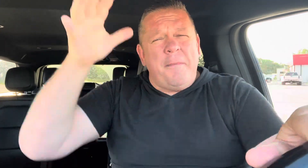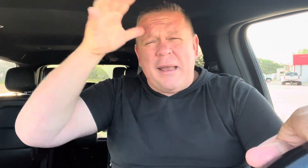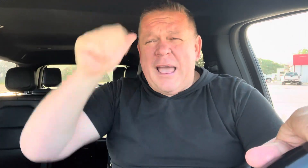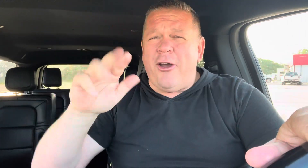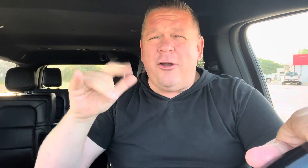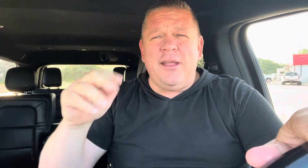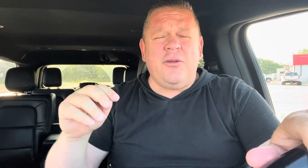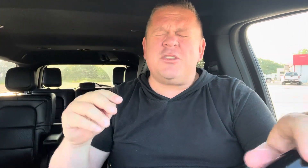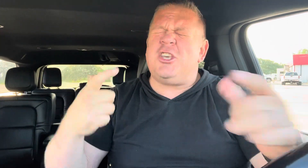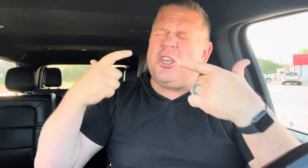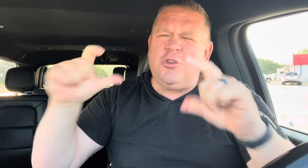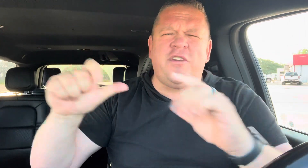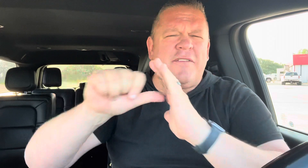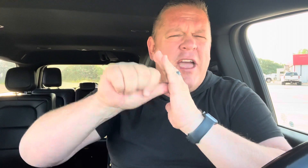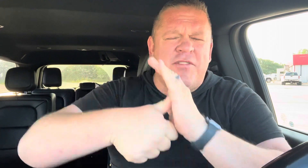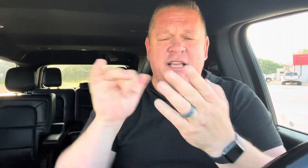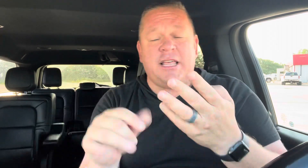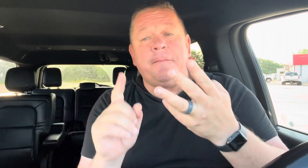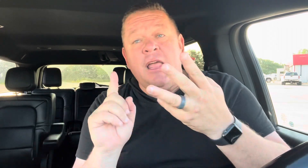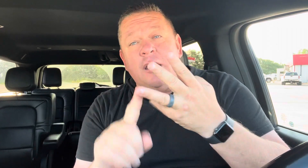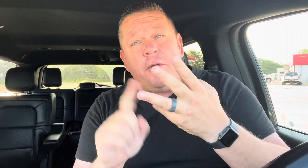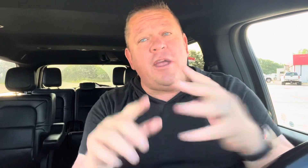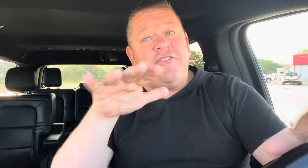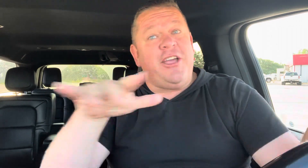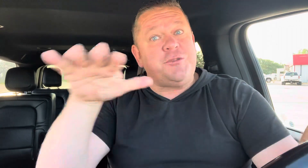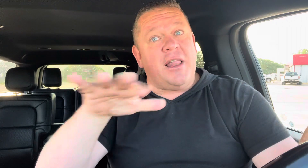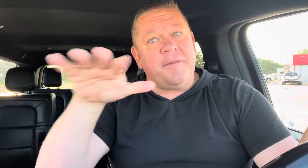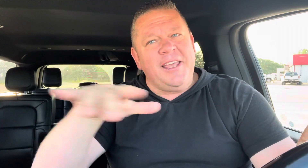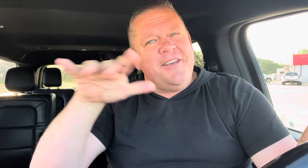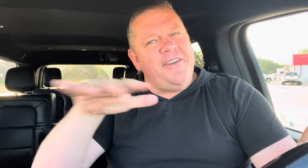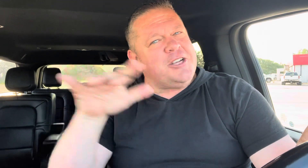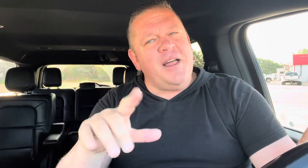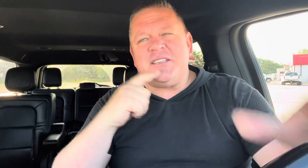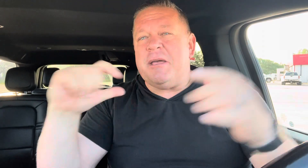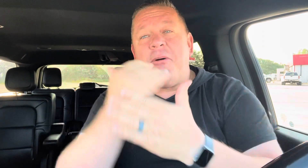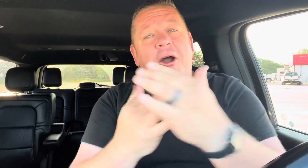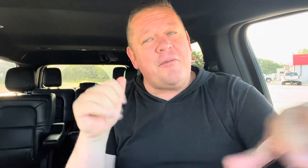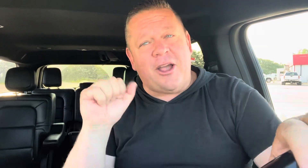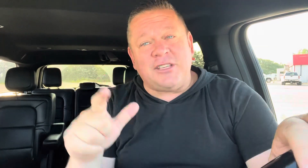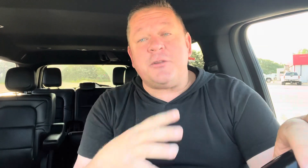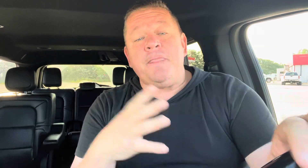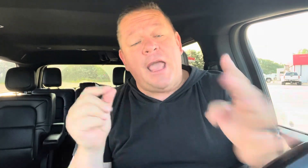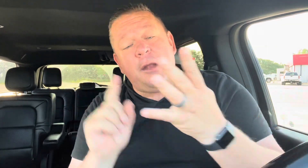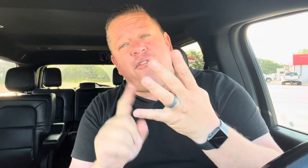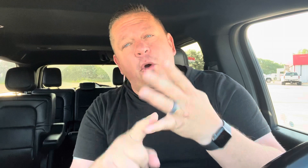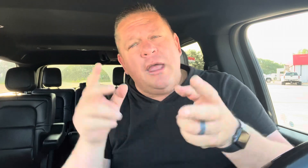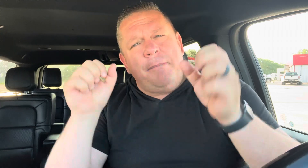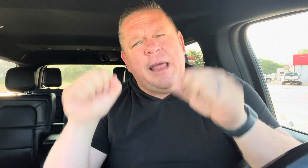My dad, Art Dingan, was a huge fan of emphasizing that. Number three, fingerspelling. Fingerspelling is a big part of American sign language. And number four, being able